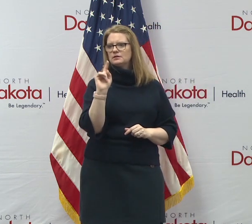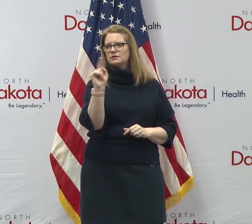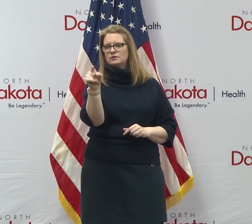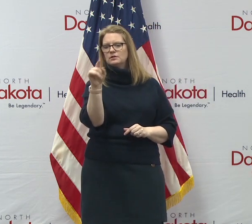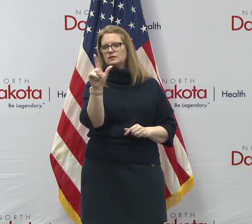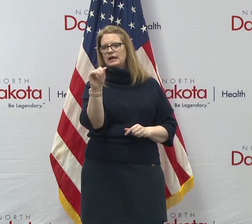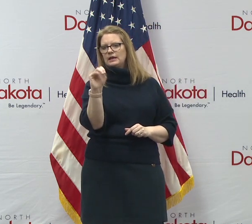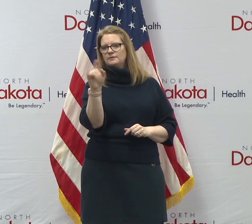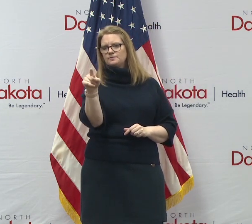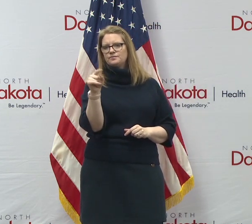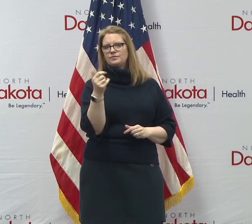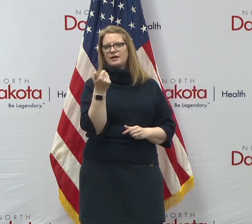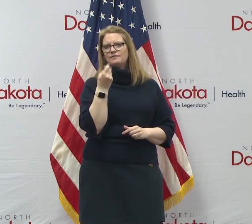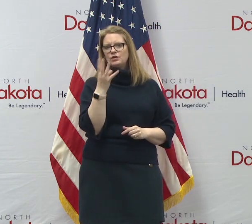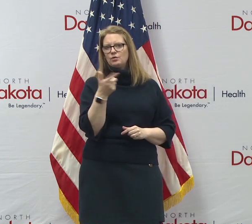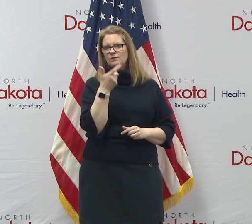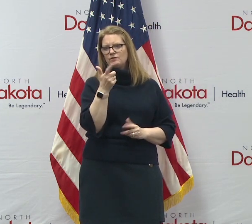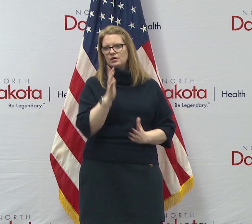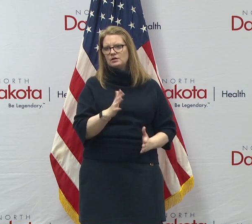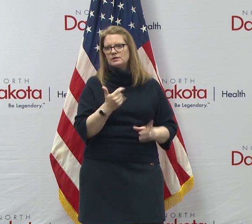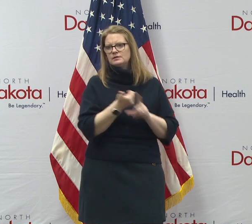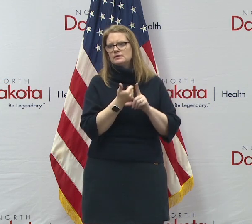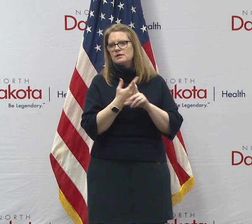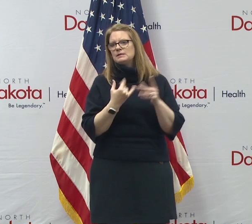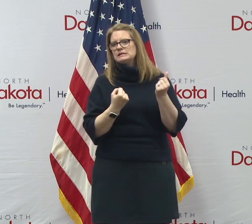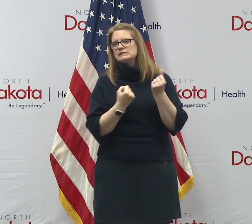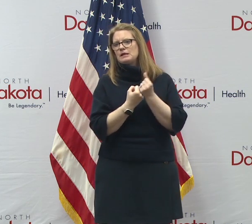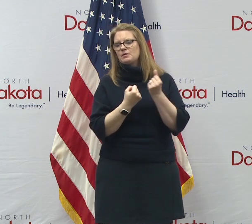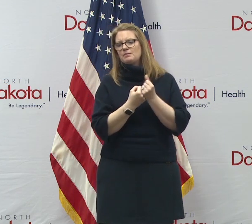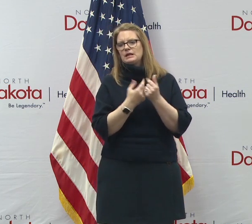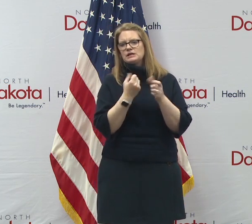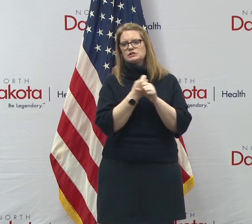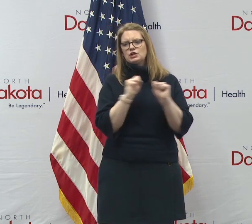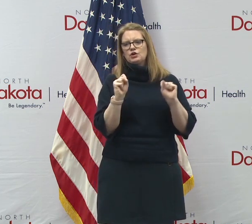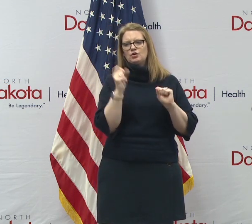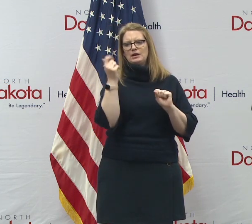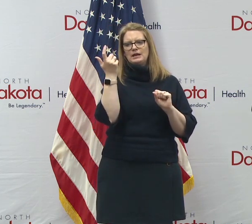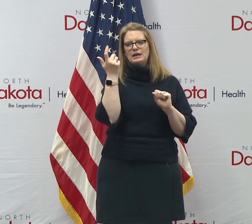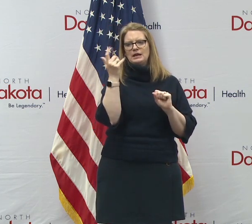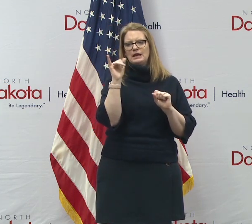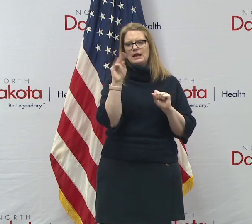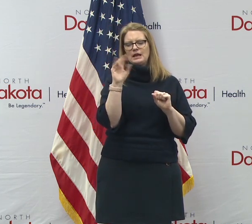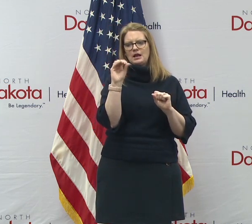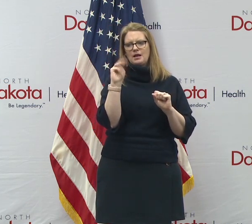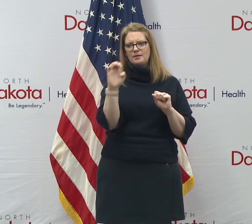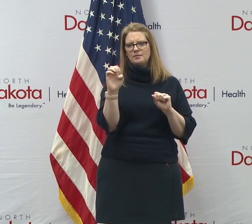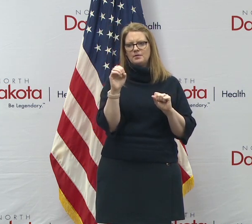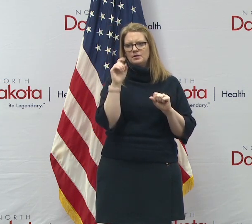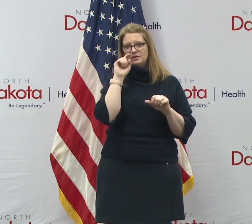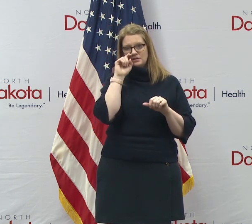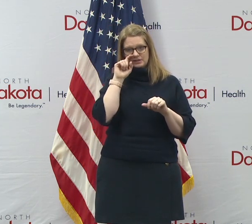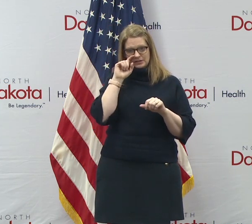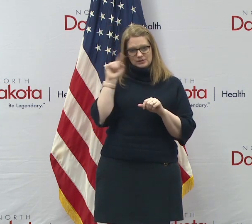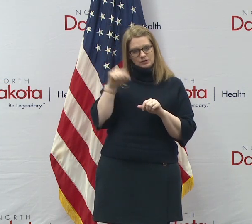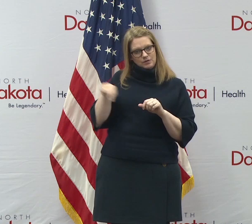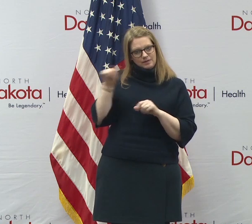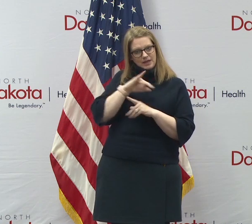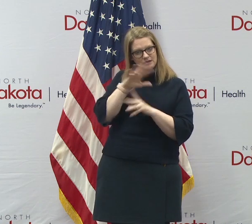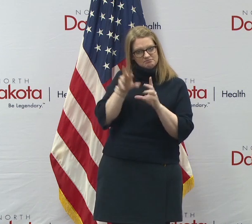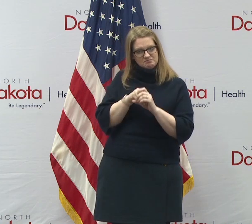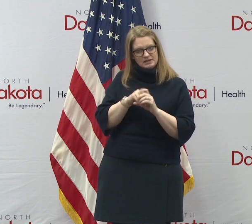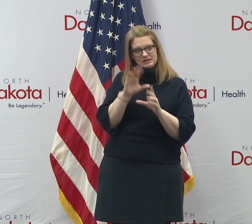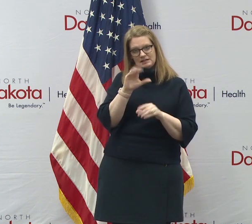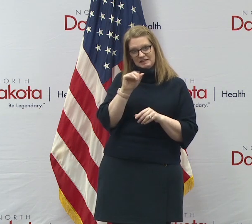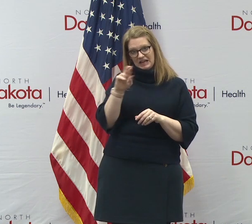We've had a few viewers that receive a supplemental security income and they were wondering if they fall under the care act to receive that stimulus check.